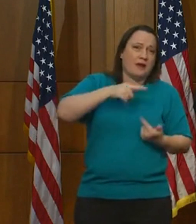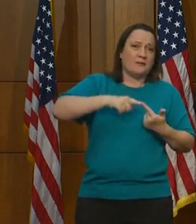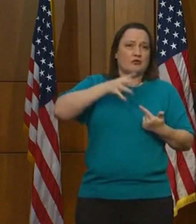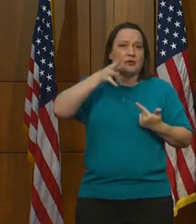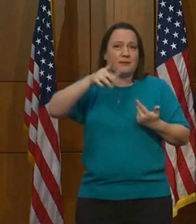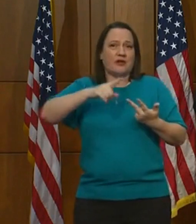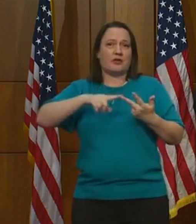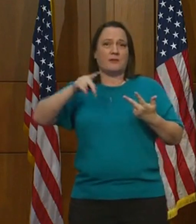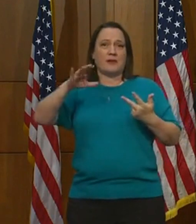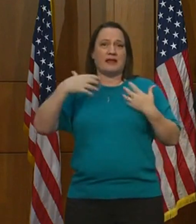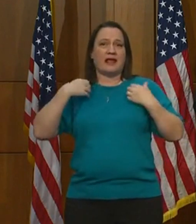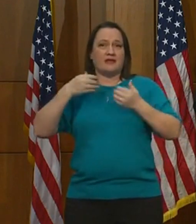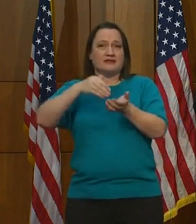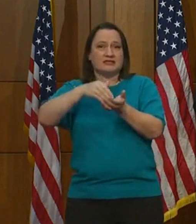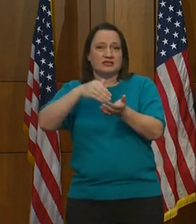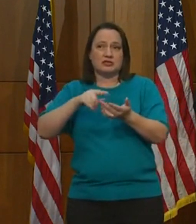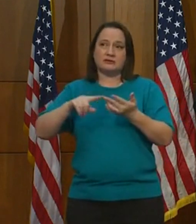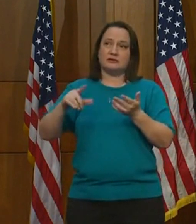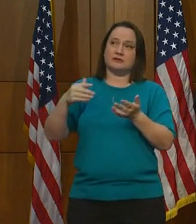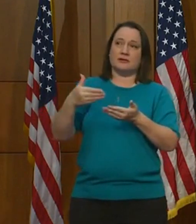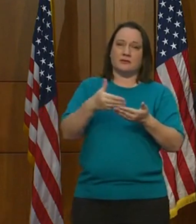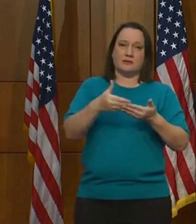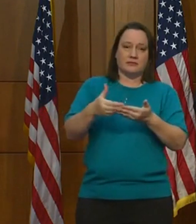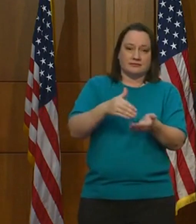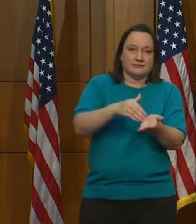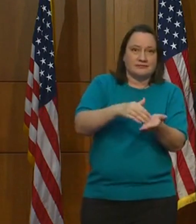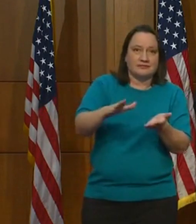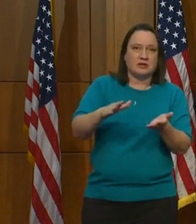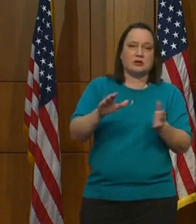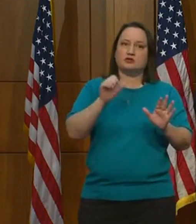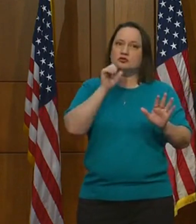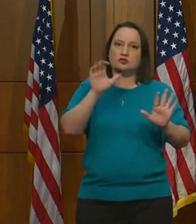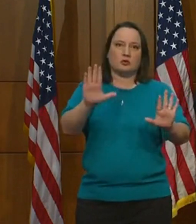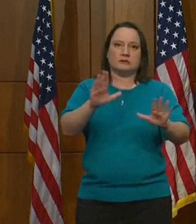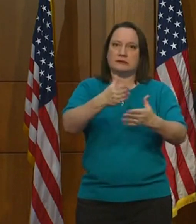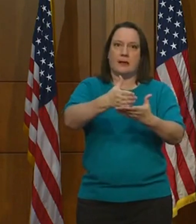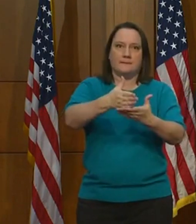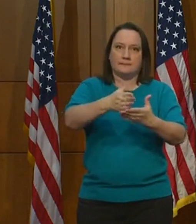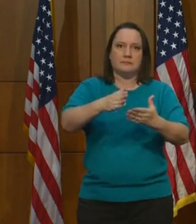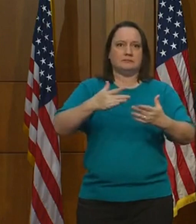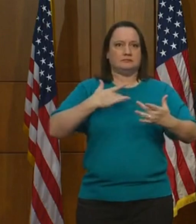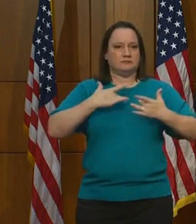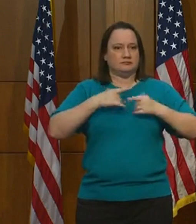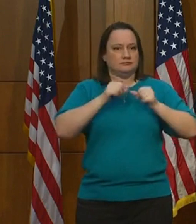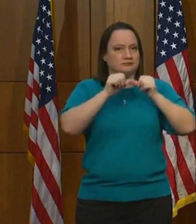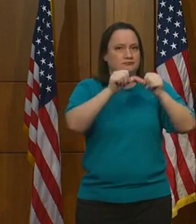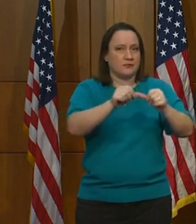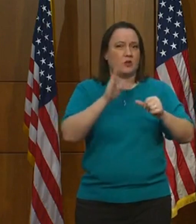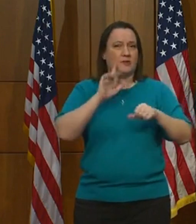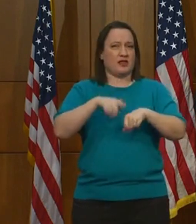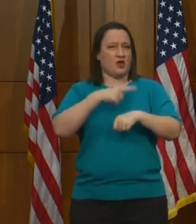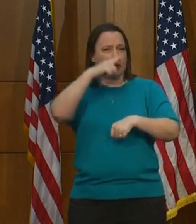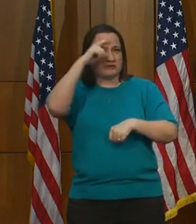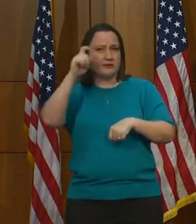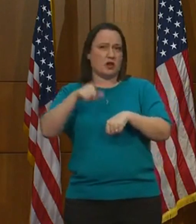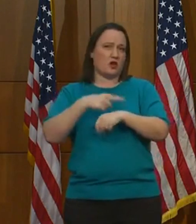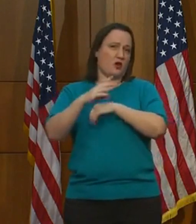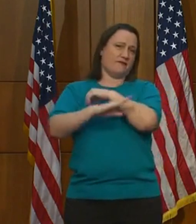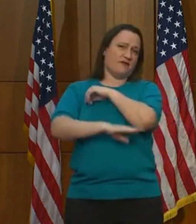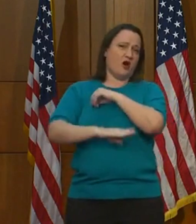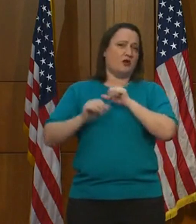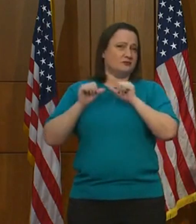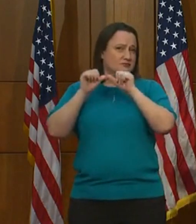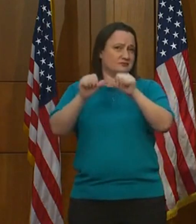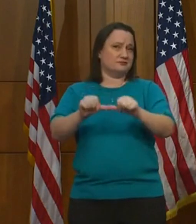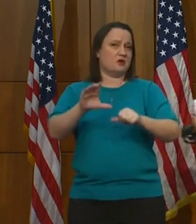and a pediatrician, nobody let your guard down. Because it's going to be a long, long summer and a long fall for COVID. Thank you. Thank you